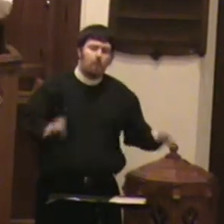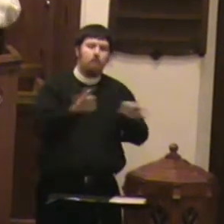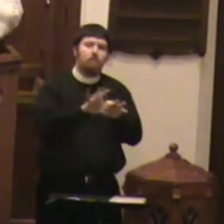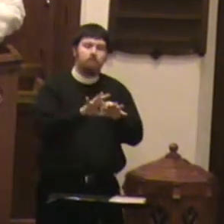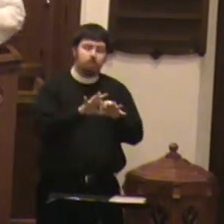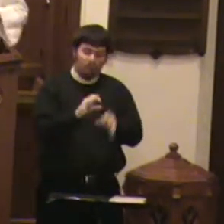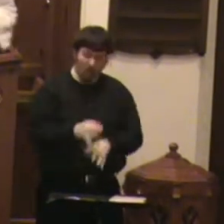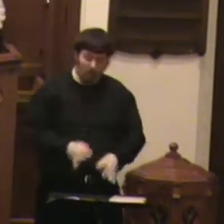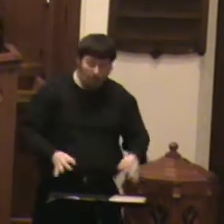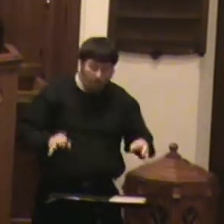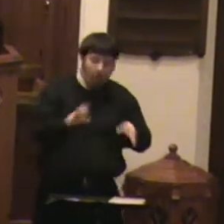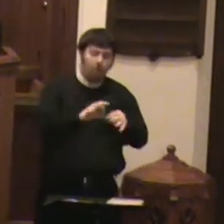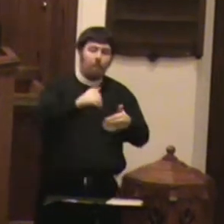ingredient in our life.